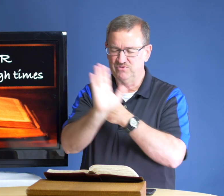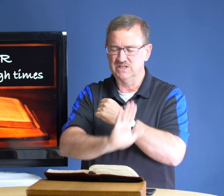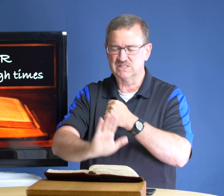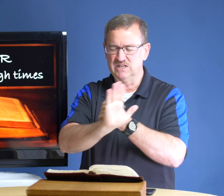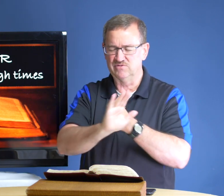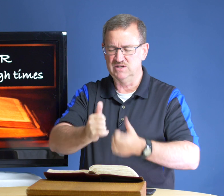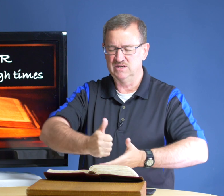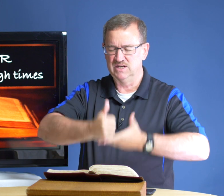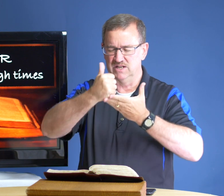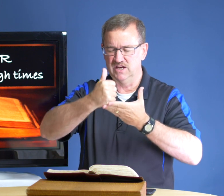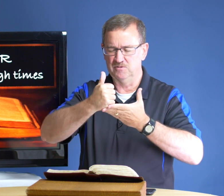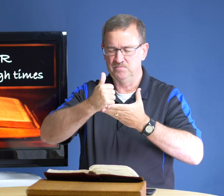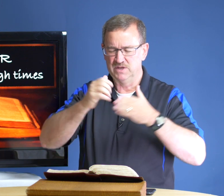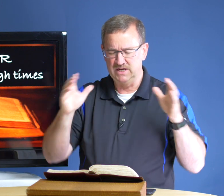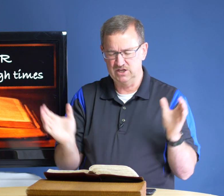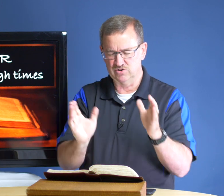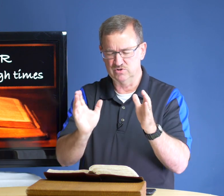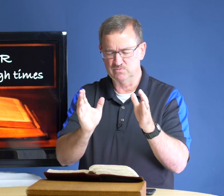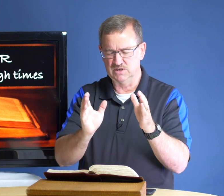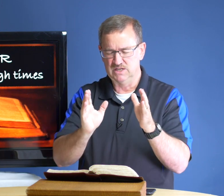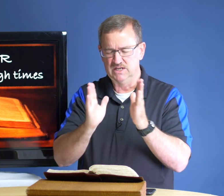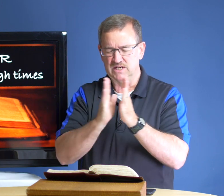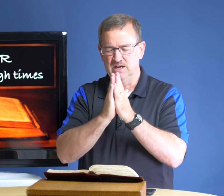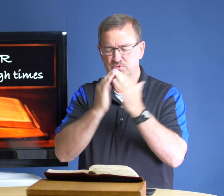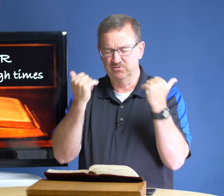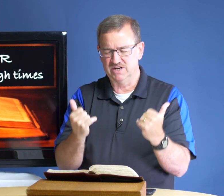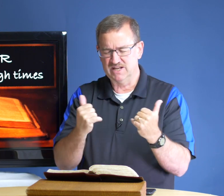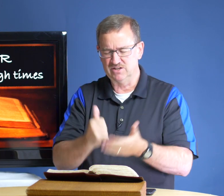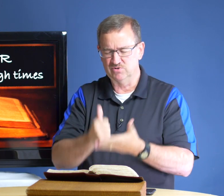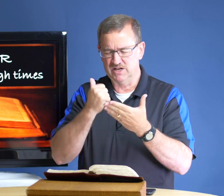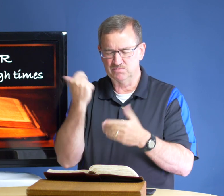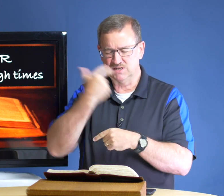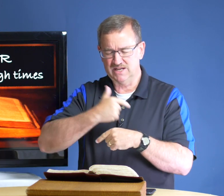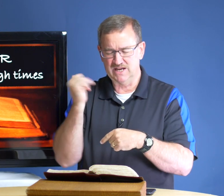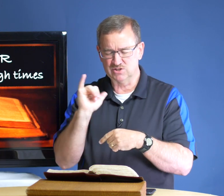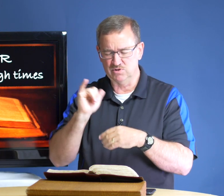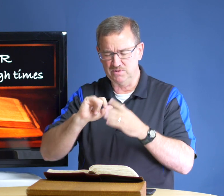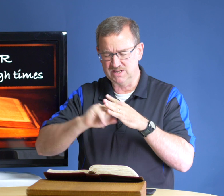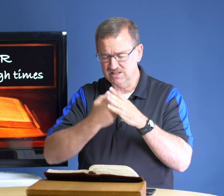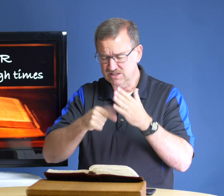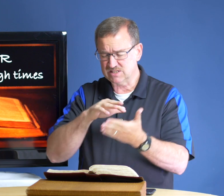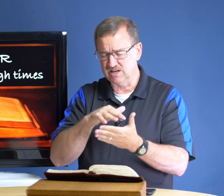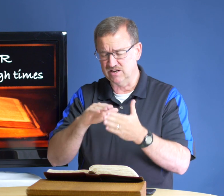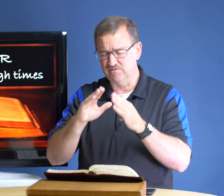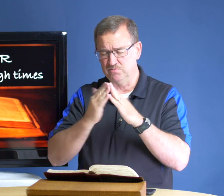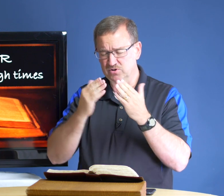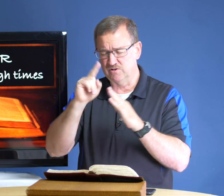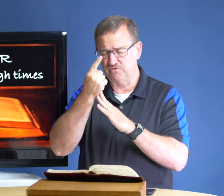find safety and help and encouragement and i pray right now you would help today as we begin this study of the book of